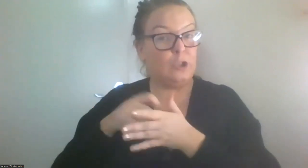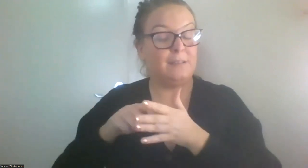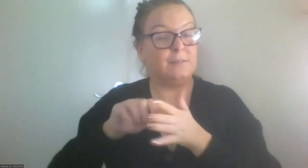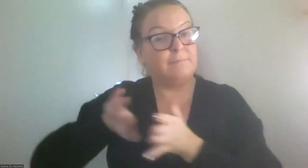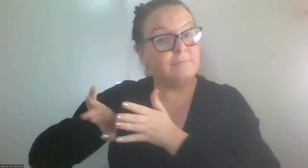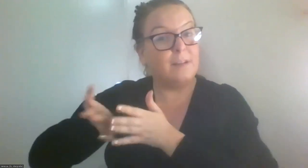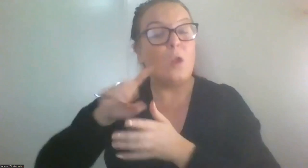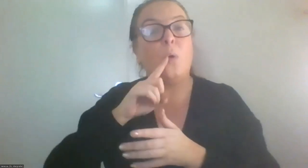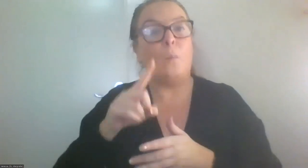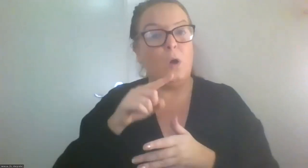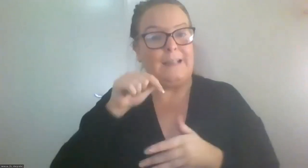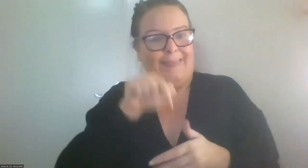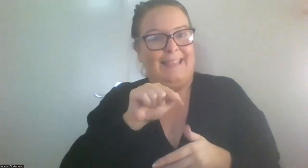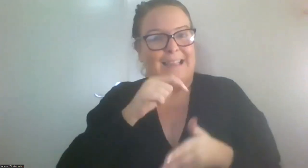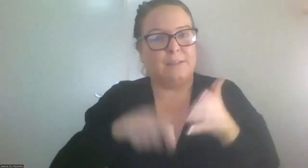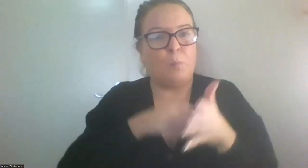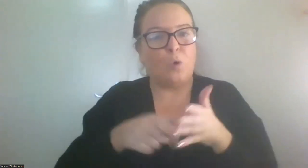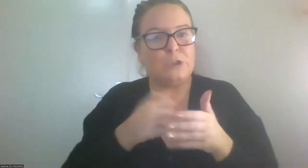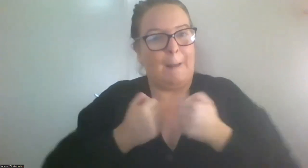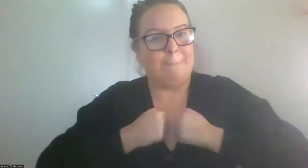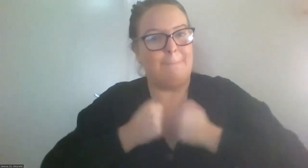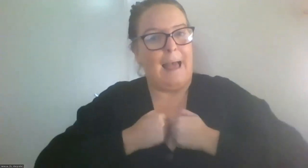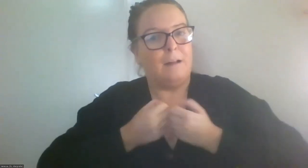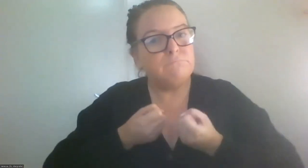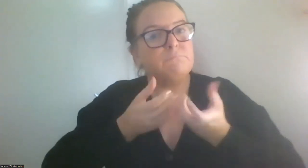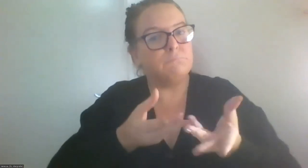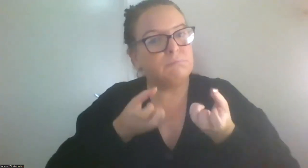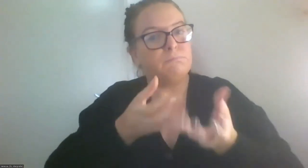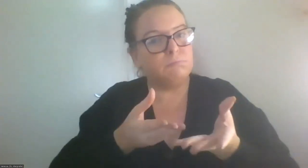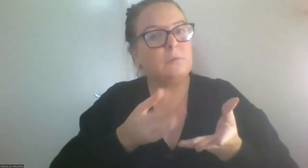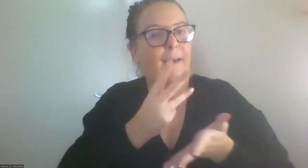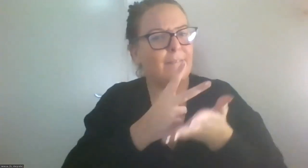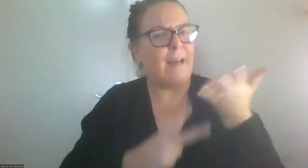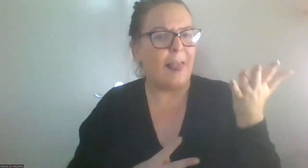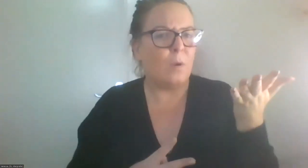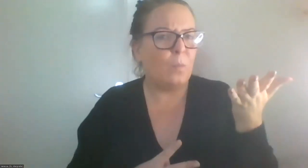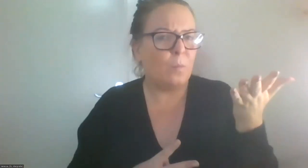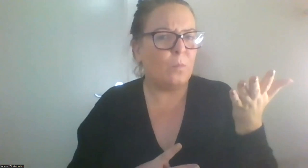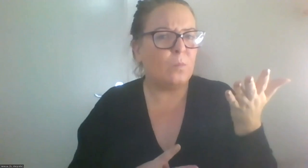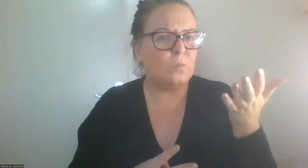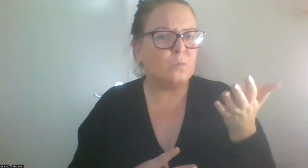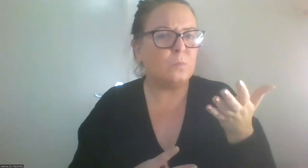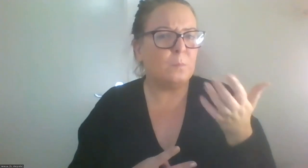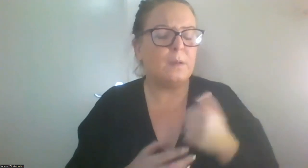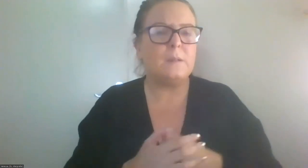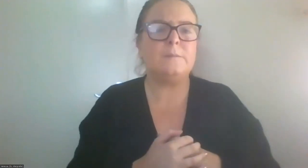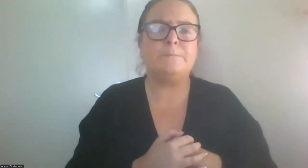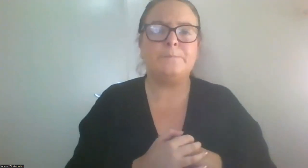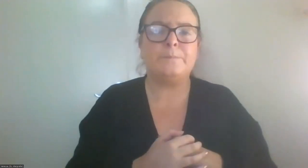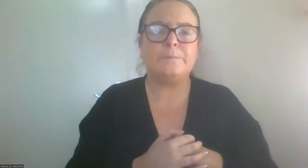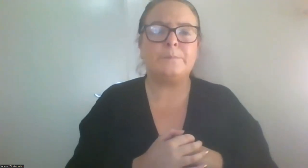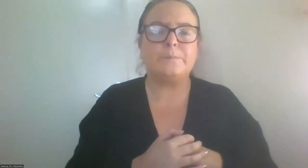that my input as an individual was valued. I was asked to